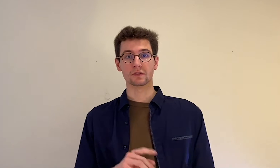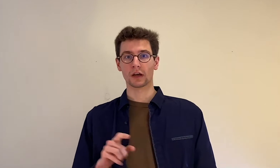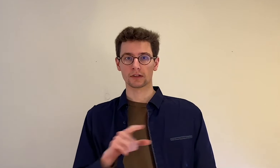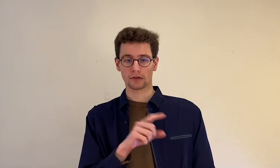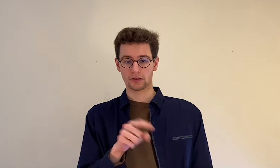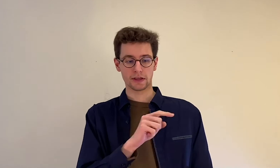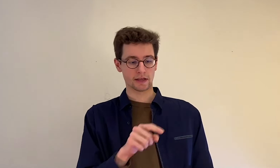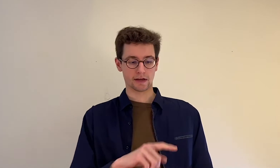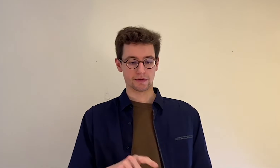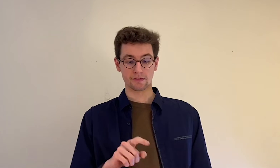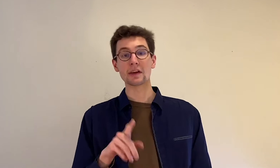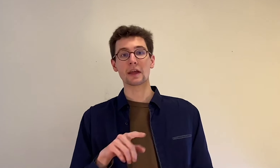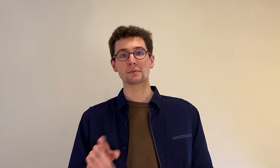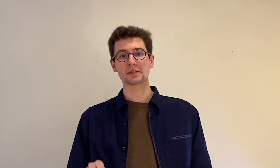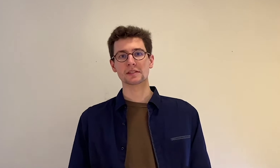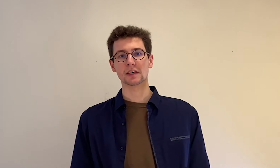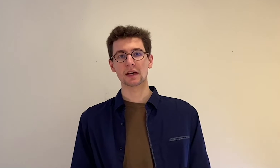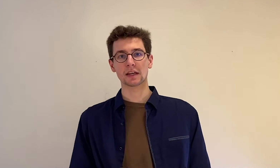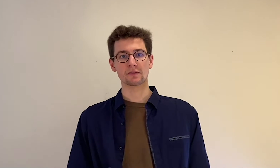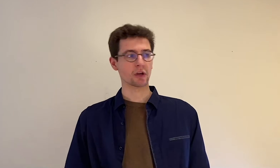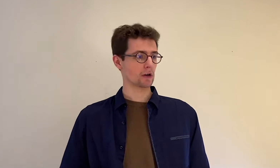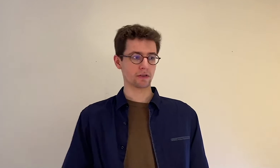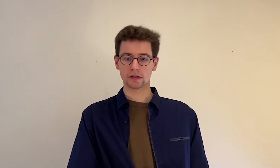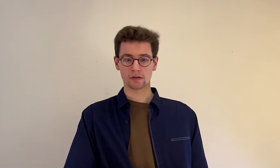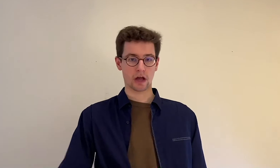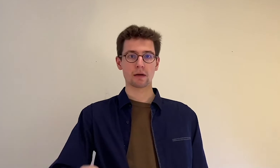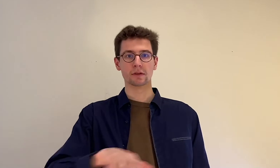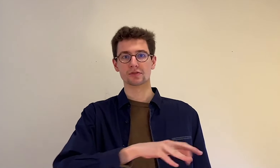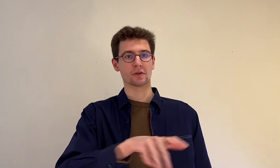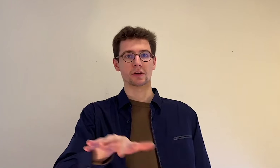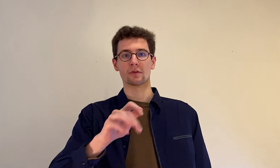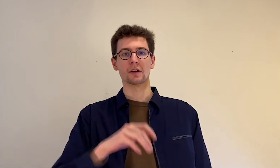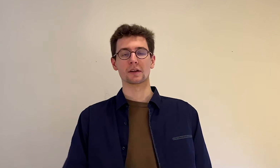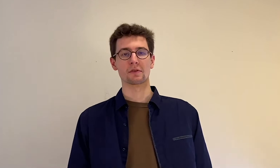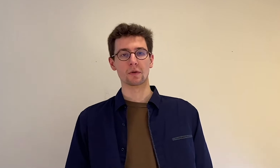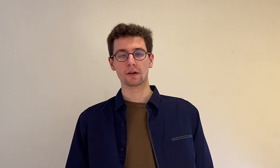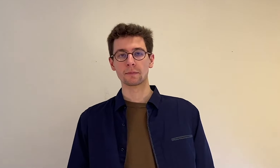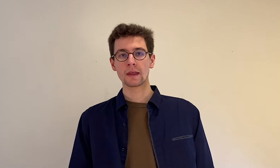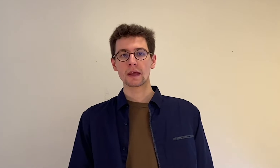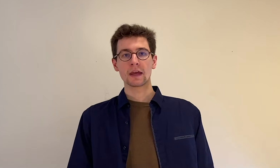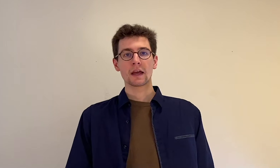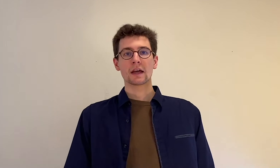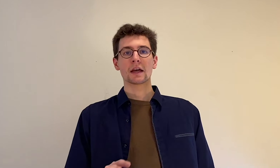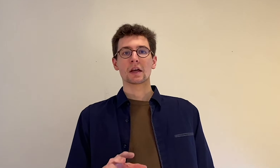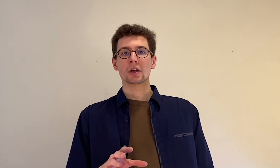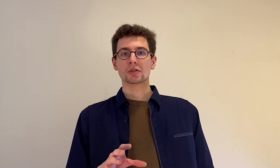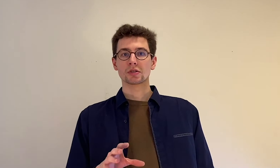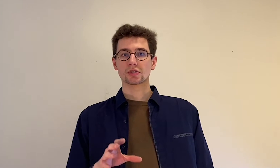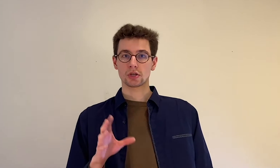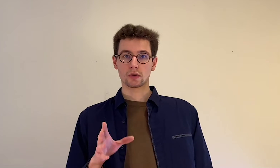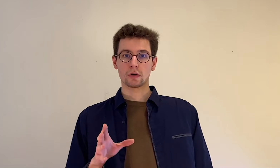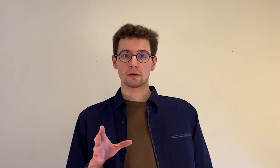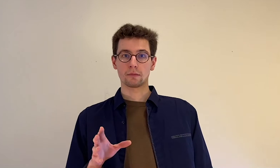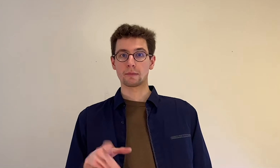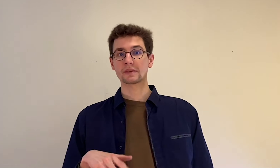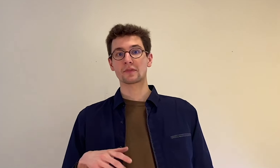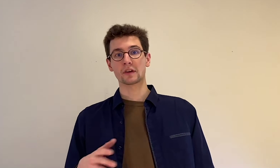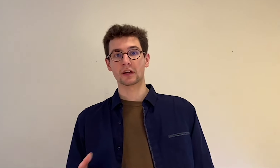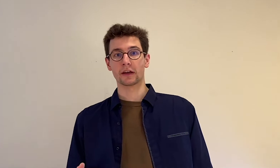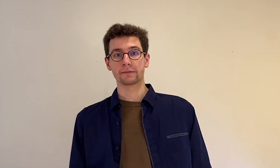you've got all the the video games inside, and you've got all the little goblins running around everywhere. So my best friend and I